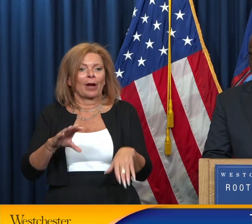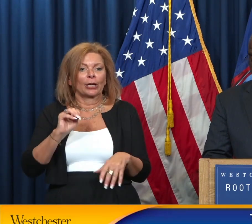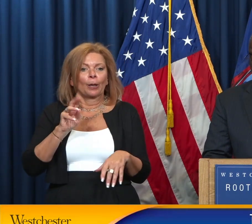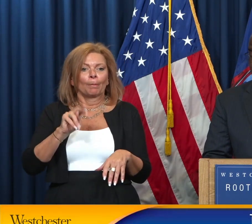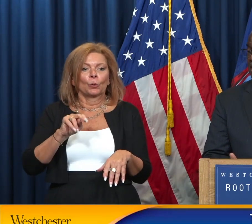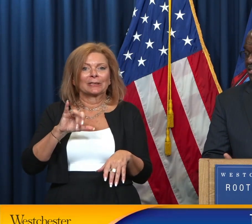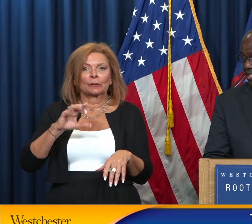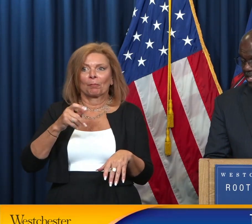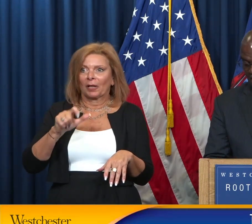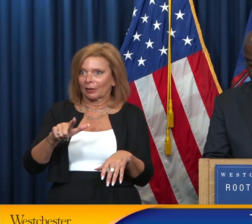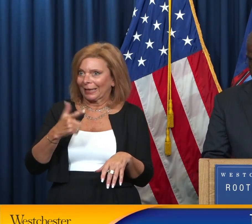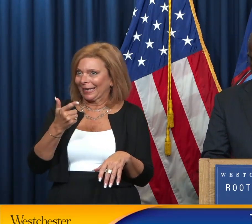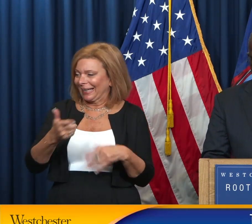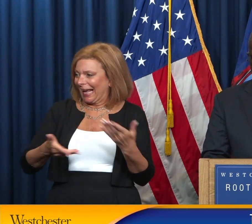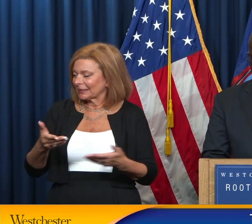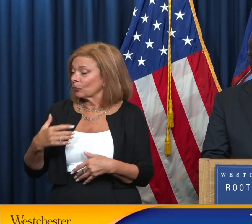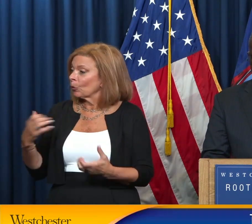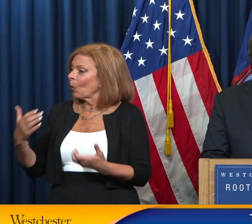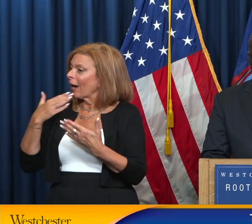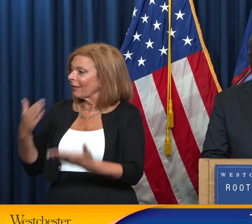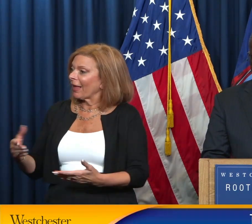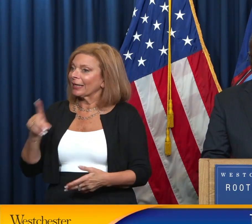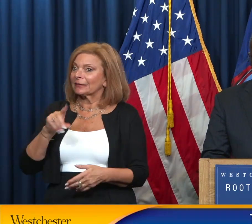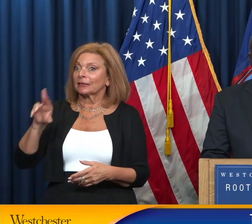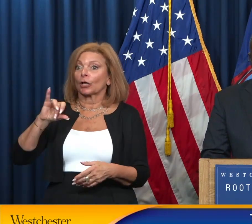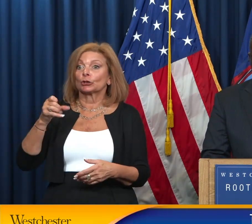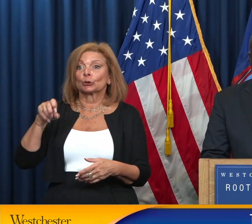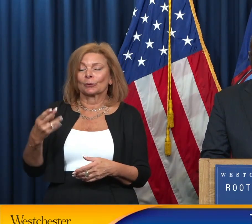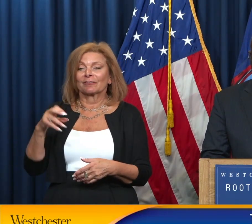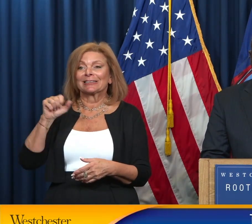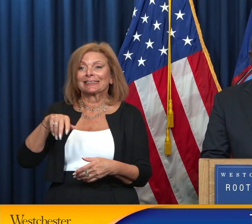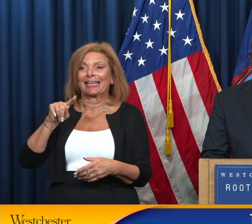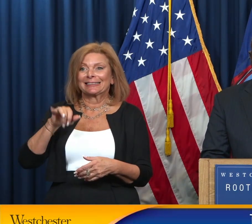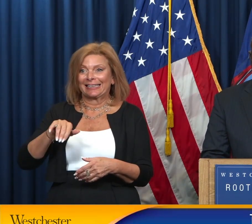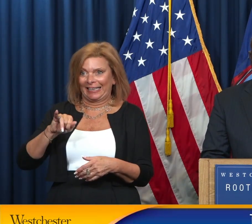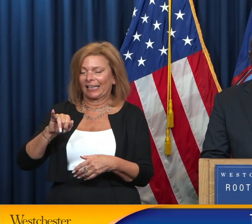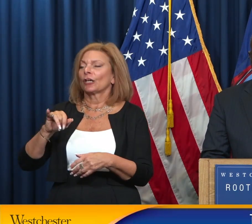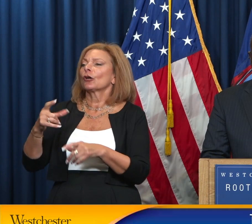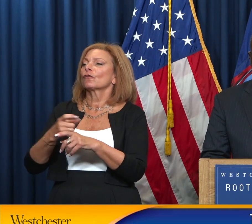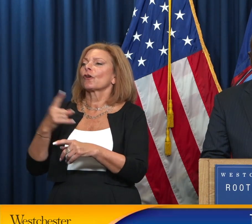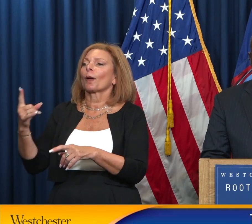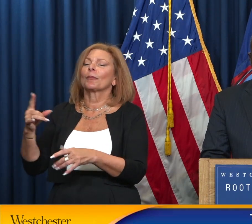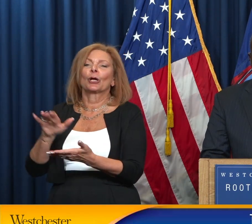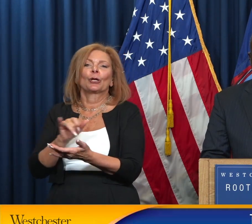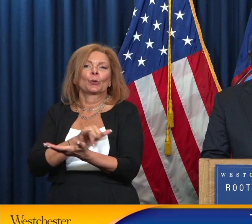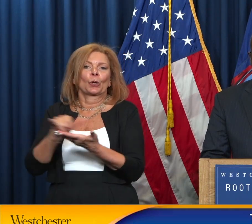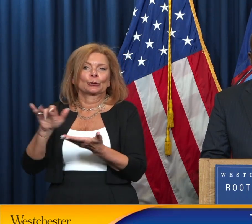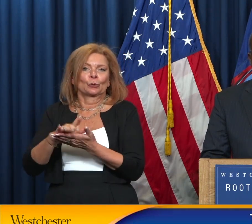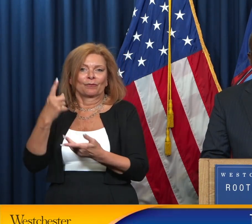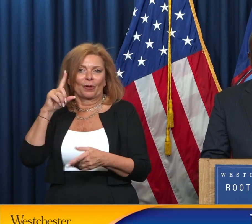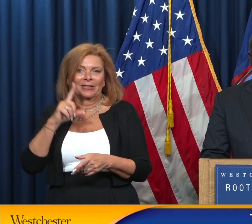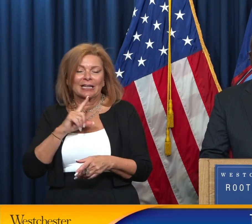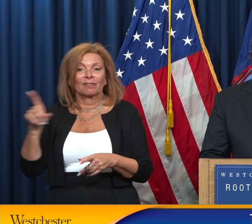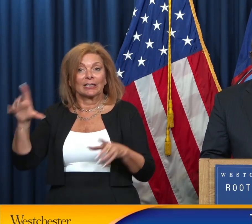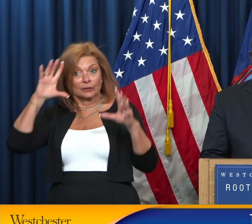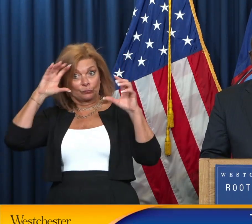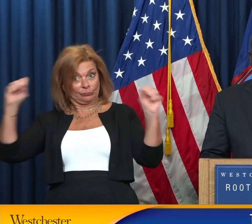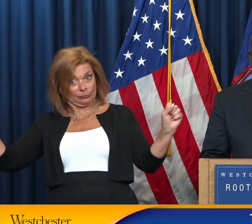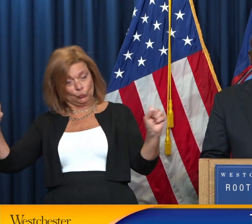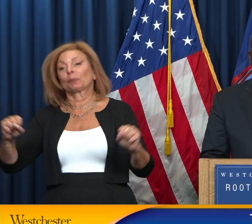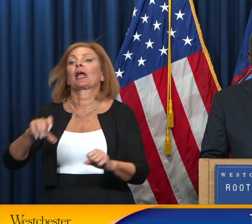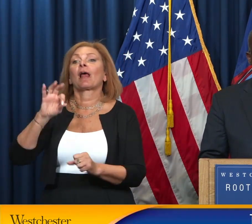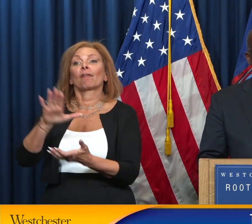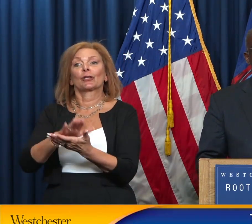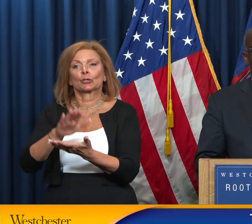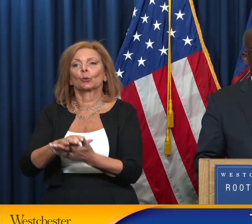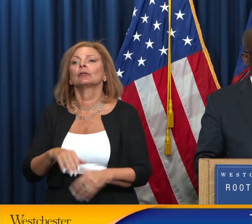Dr. Joseph Santini from the New York School for the Deaf. He's the superintendent of the school for the International Day of Sign